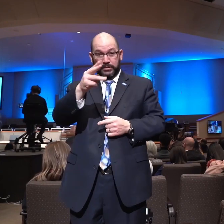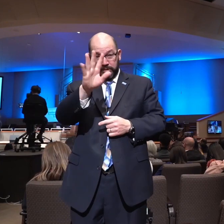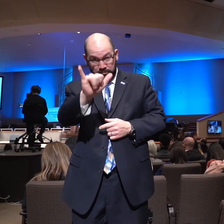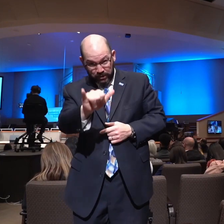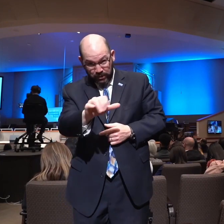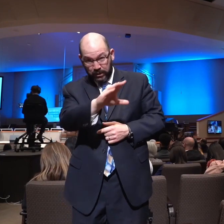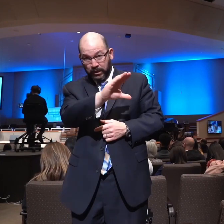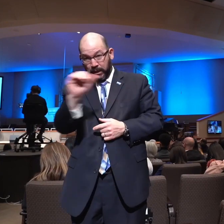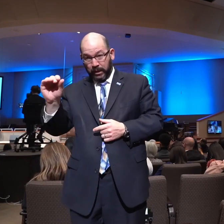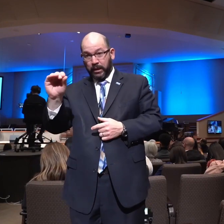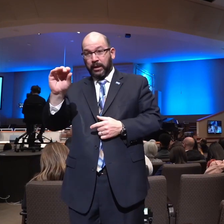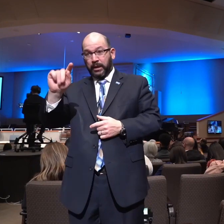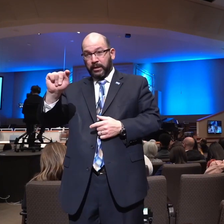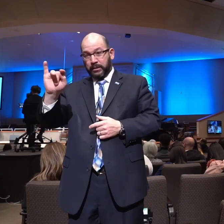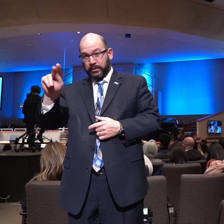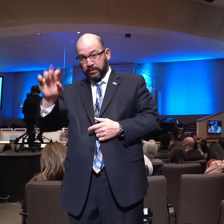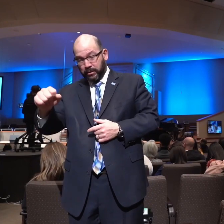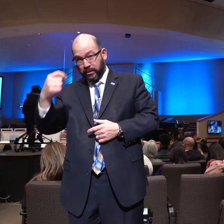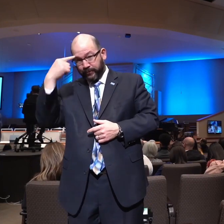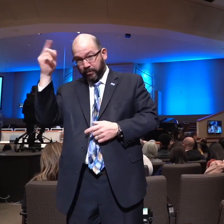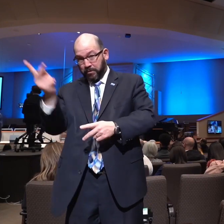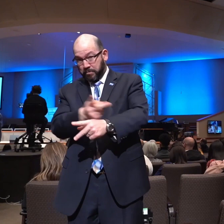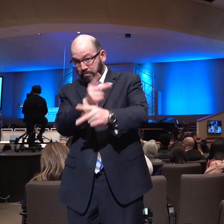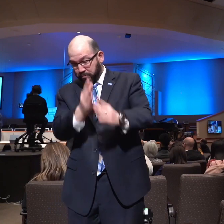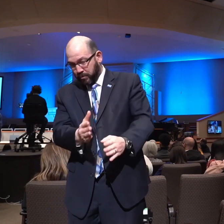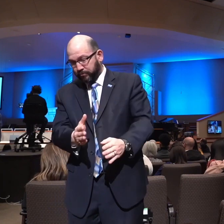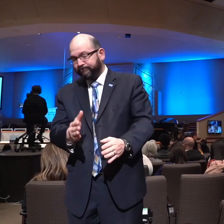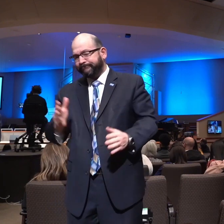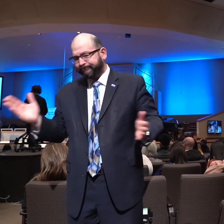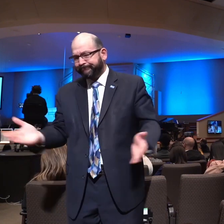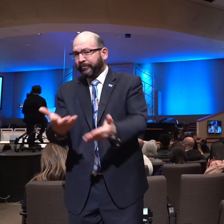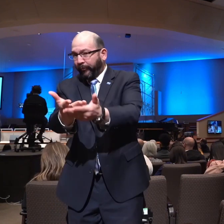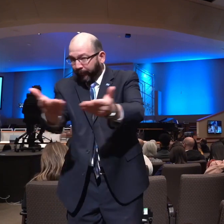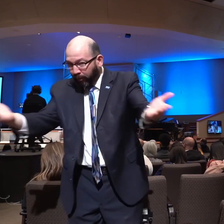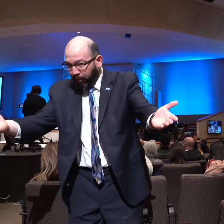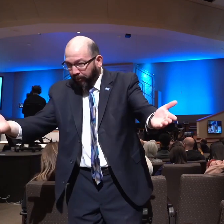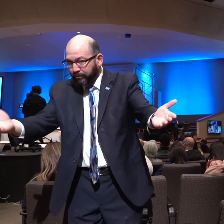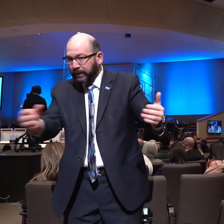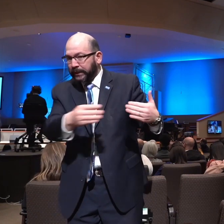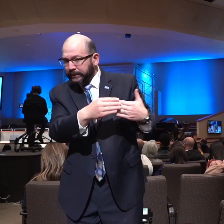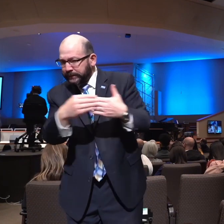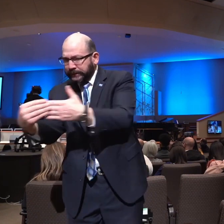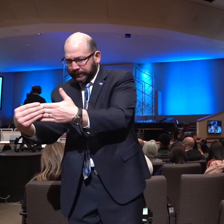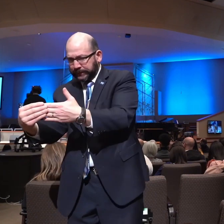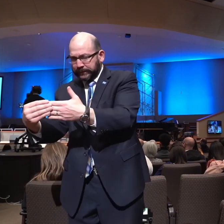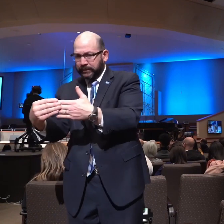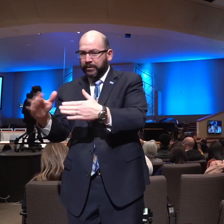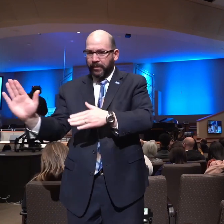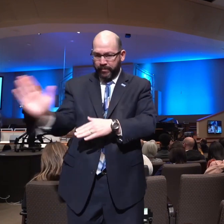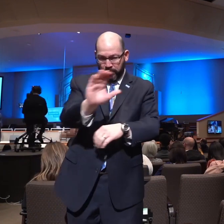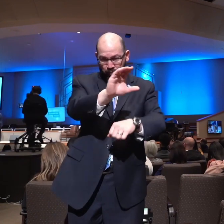and challenge them with respect to the leadership of the early churches that he had been so instrumental in planting,